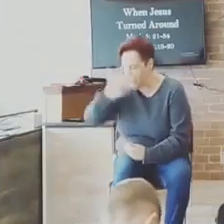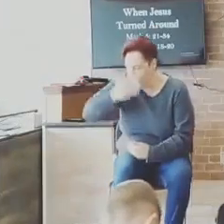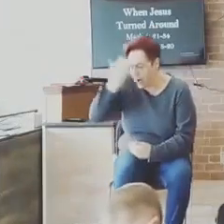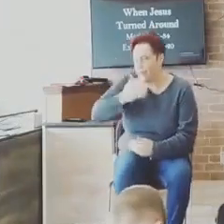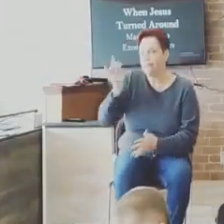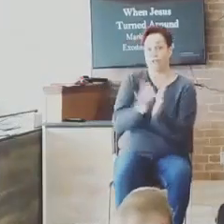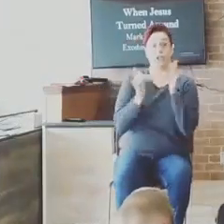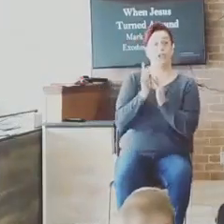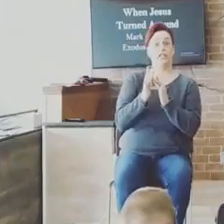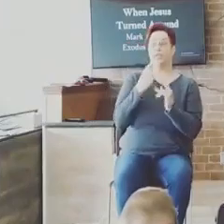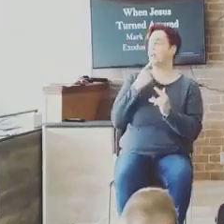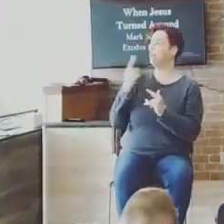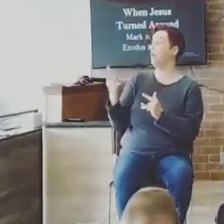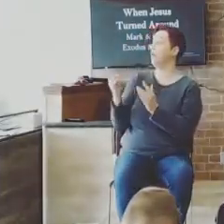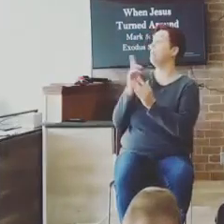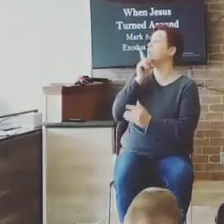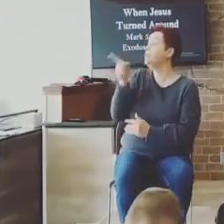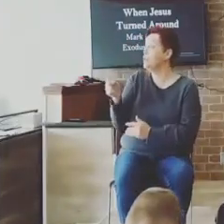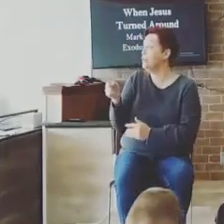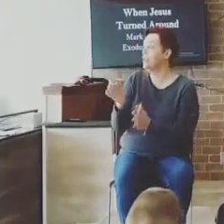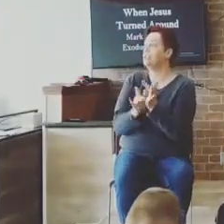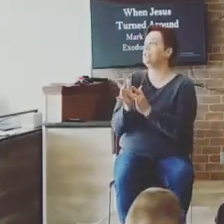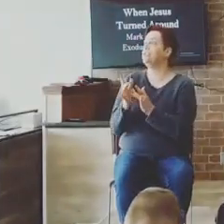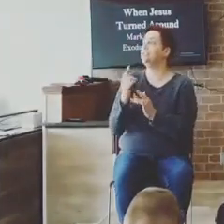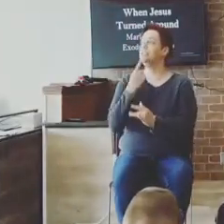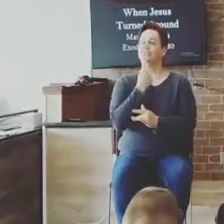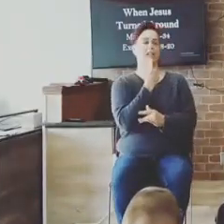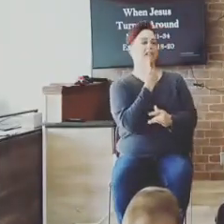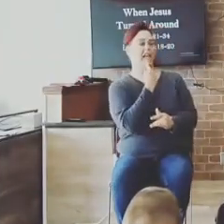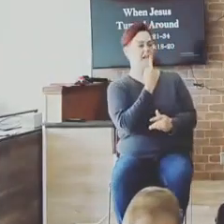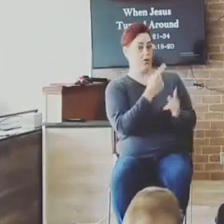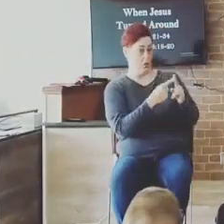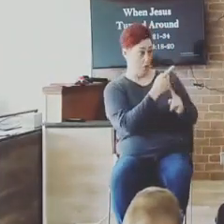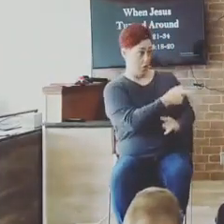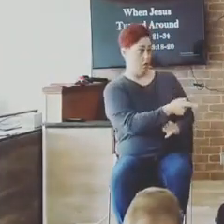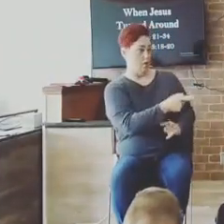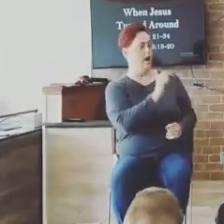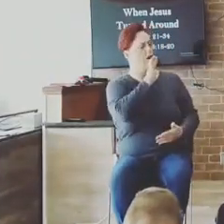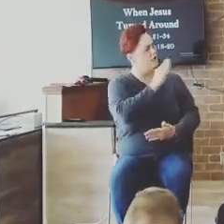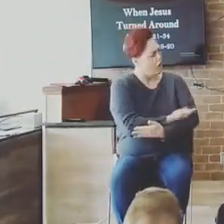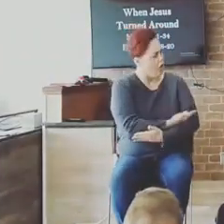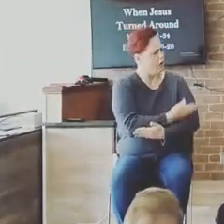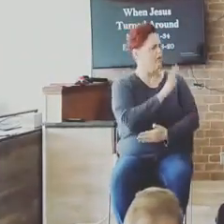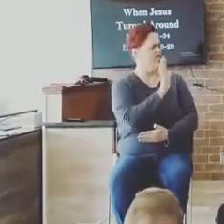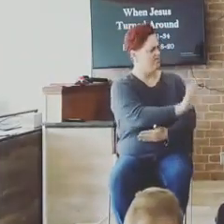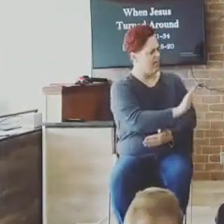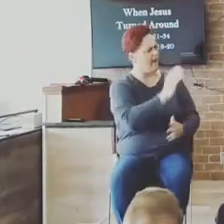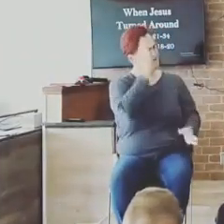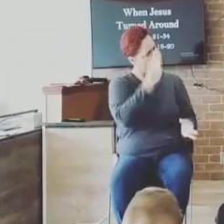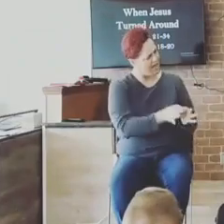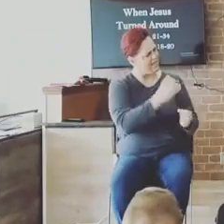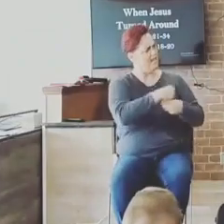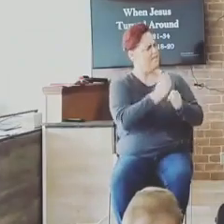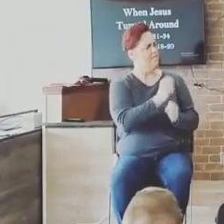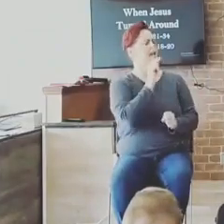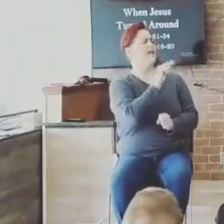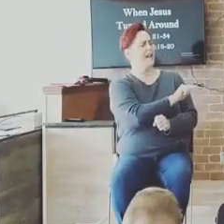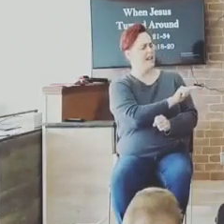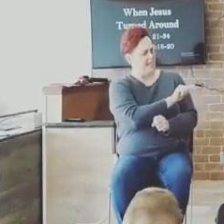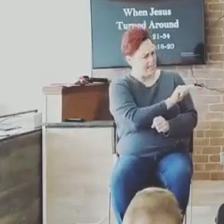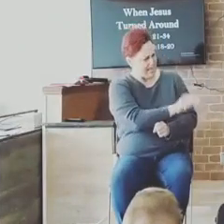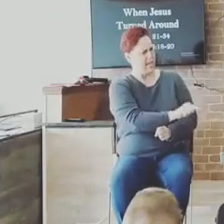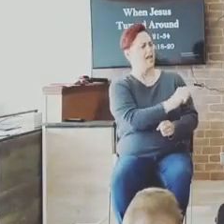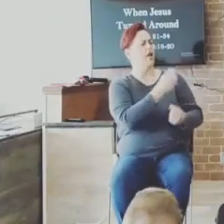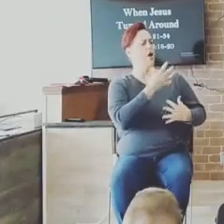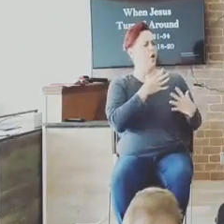And he said unto her, daughter, thy faith hath made thee whole. Go in